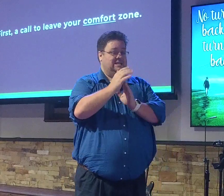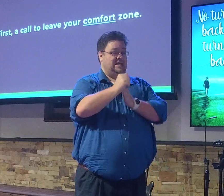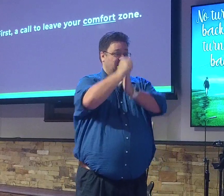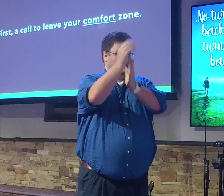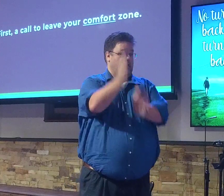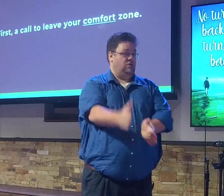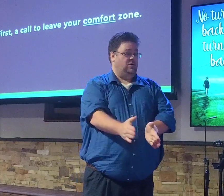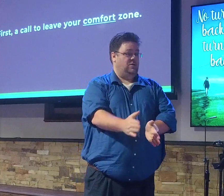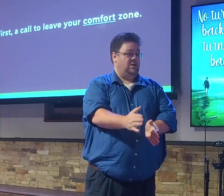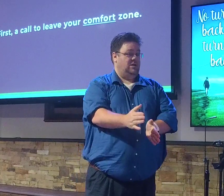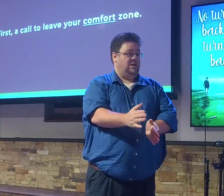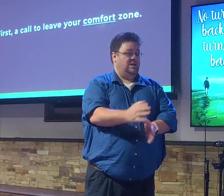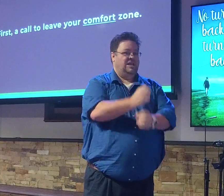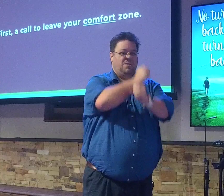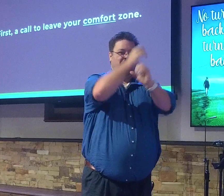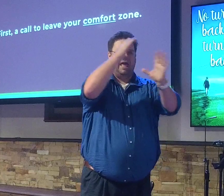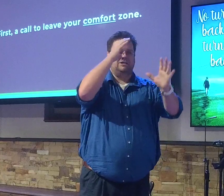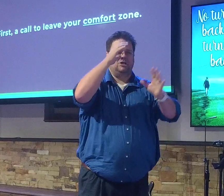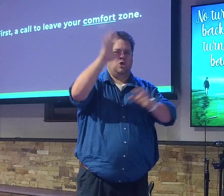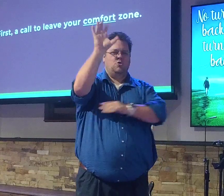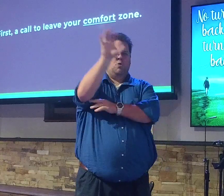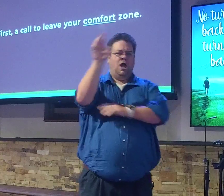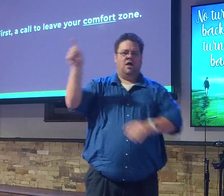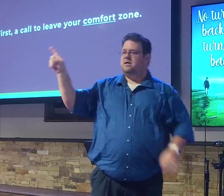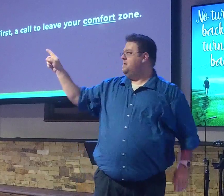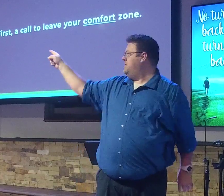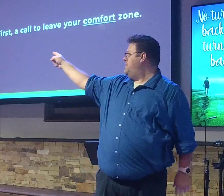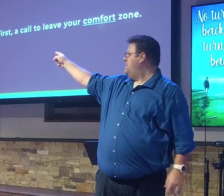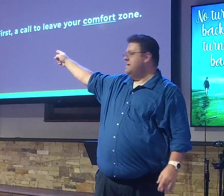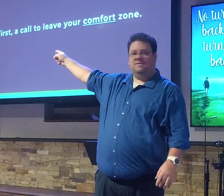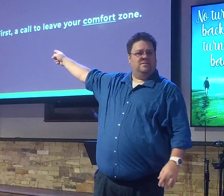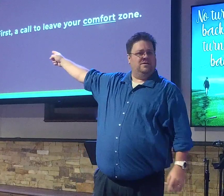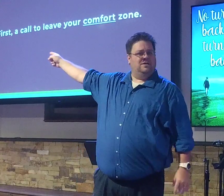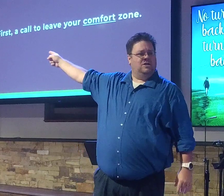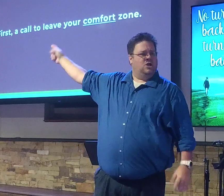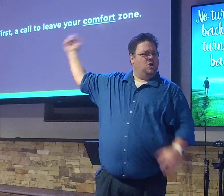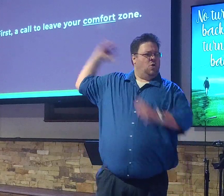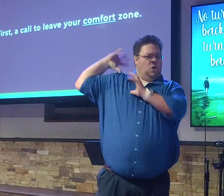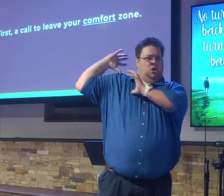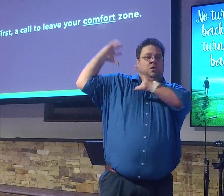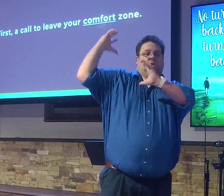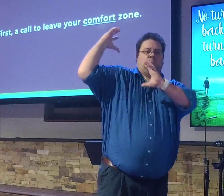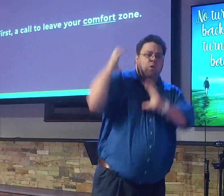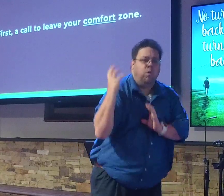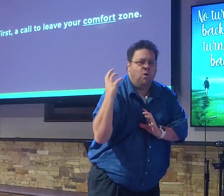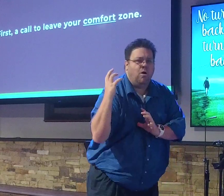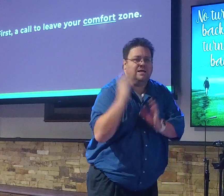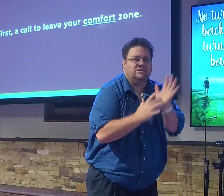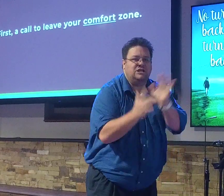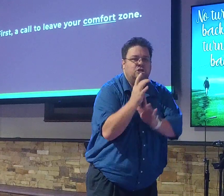you imagine having to carry that? Jesus Christ carried that cross up a hill.